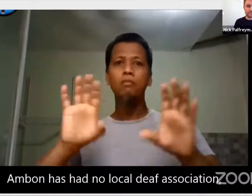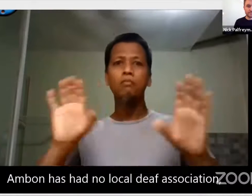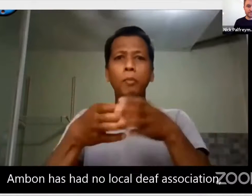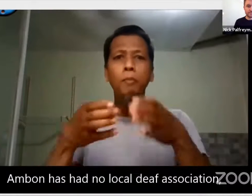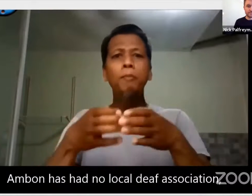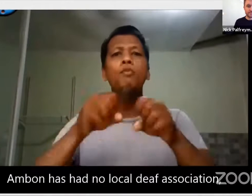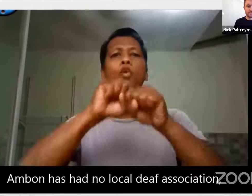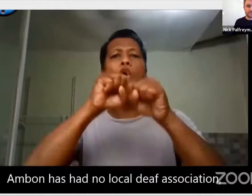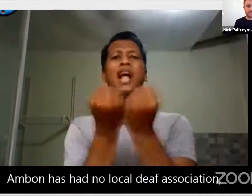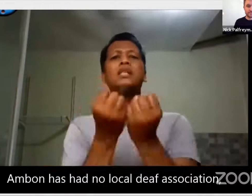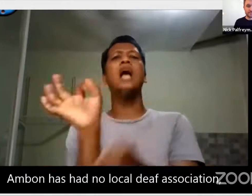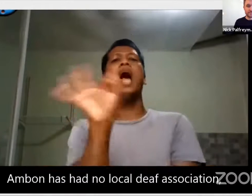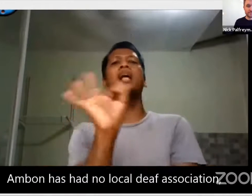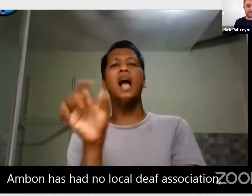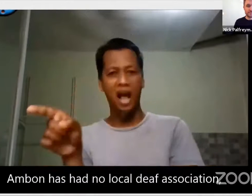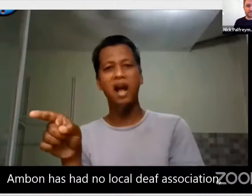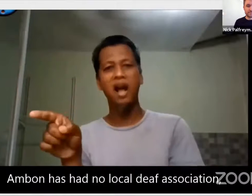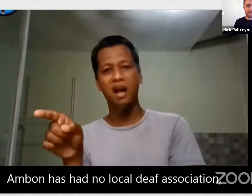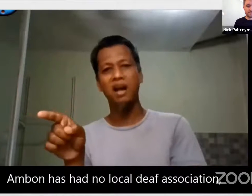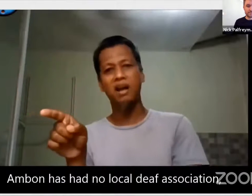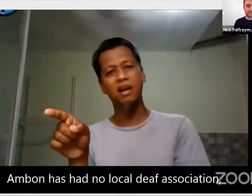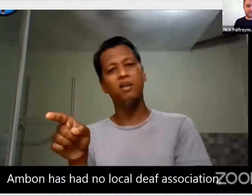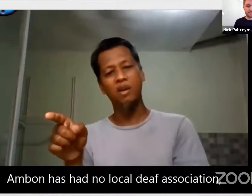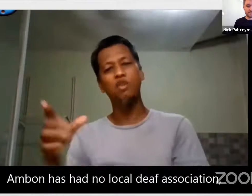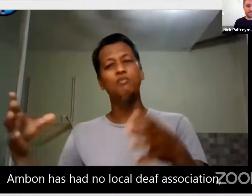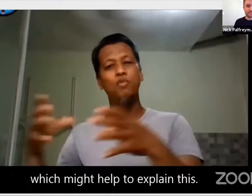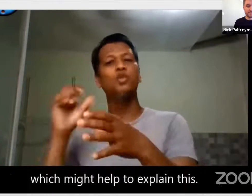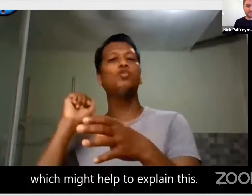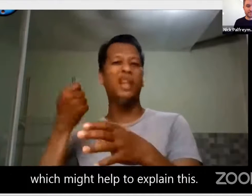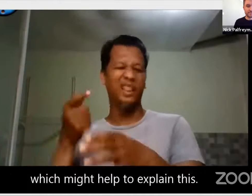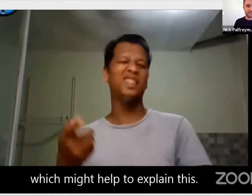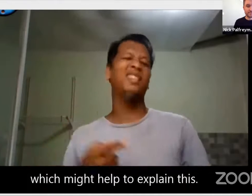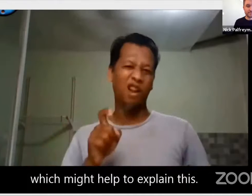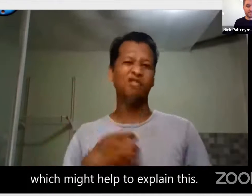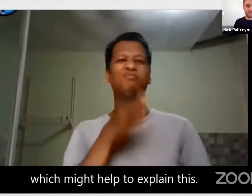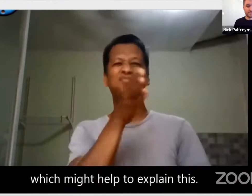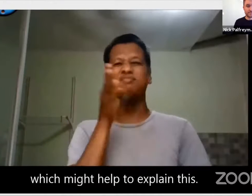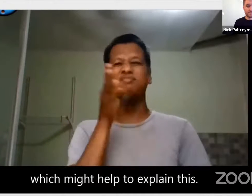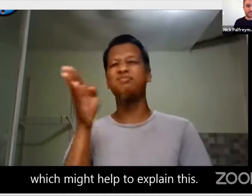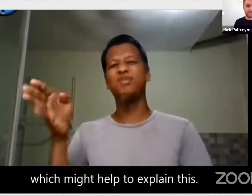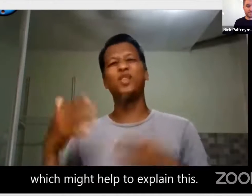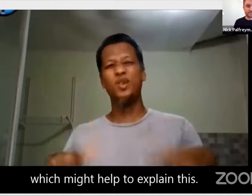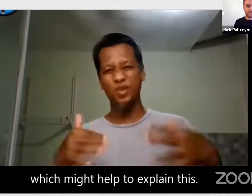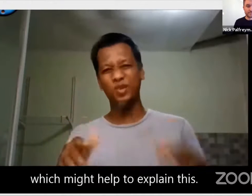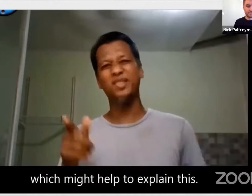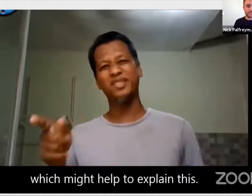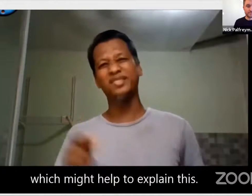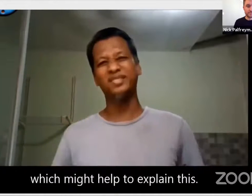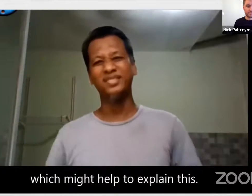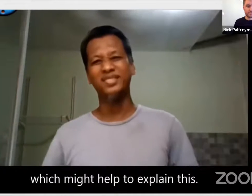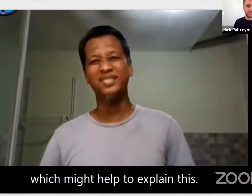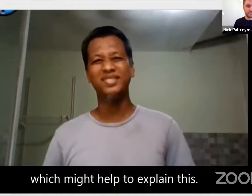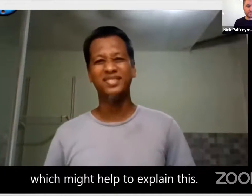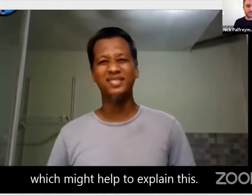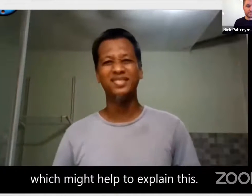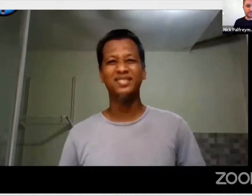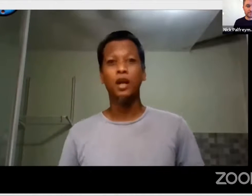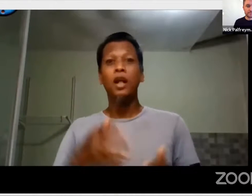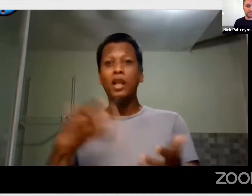there was no one there. Ambon has had no local deaf association, which might help to explain this.